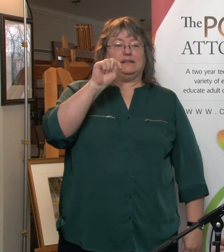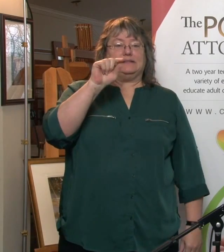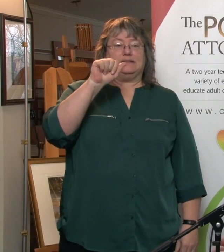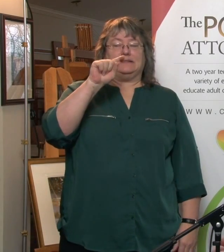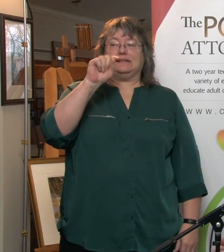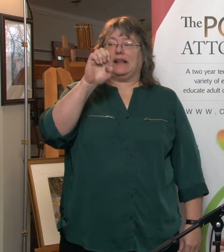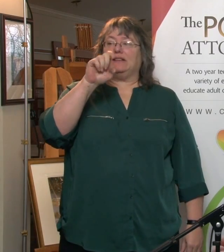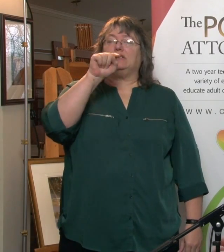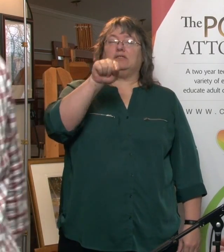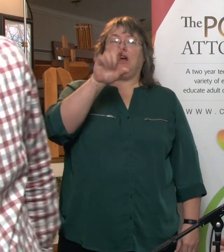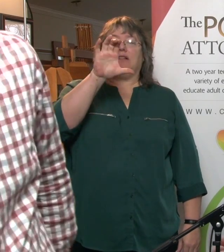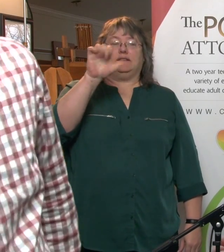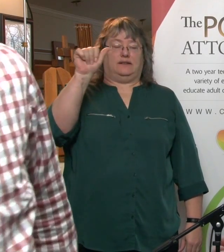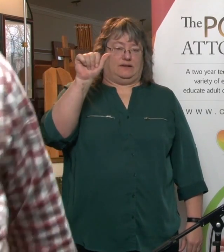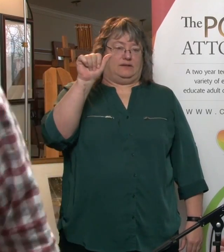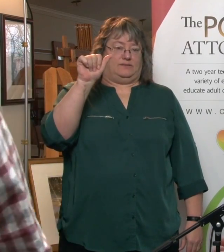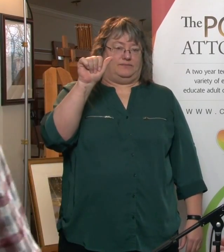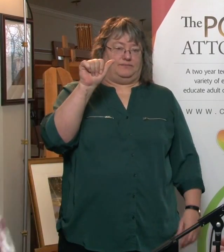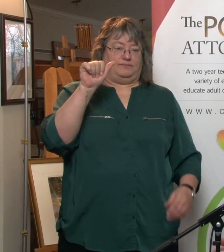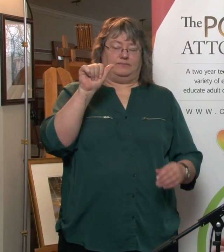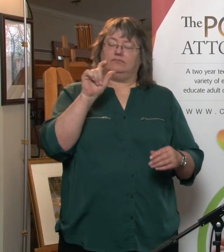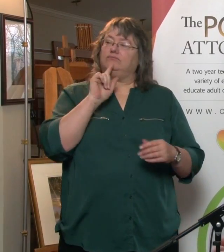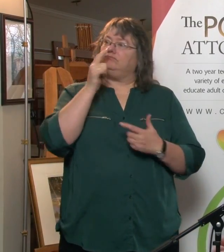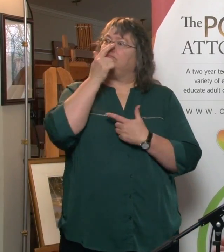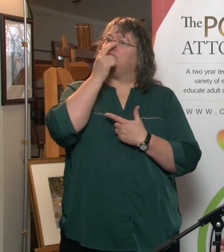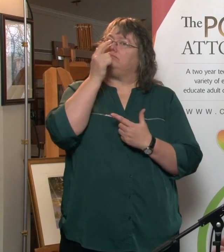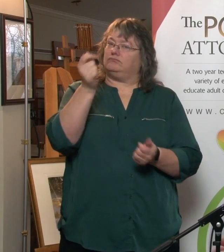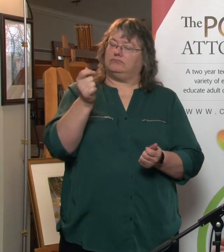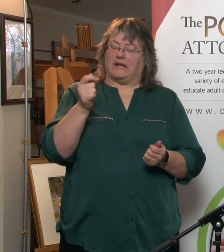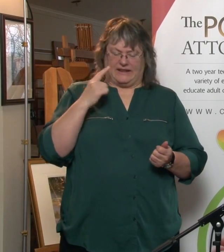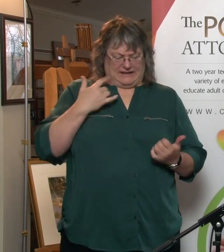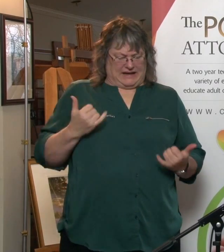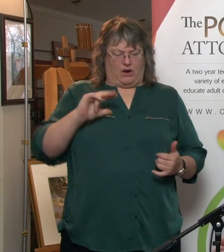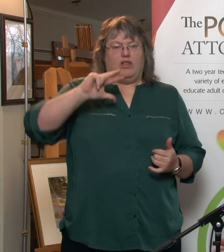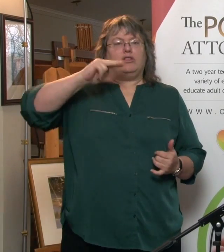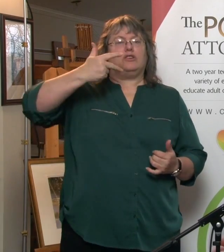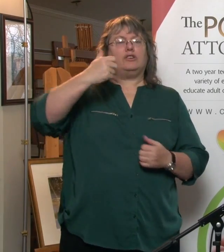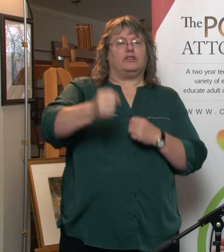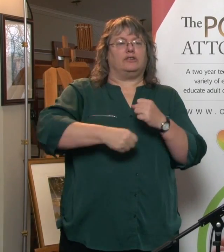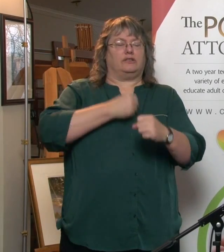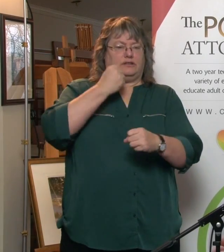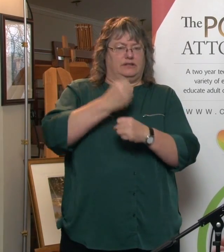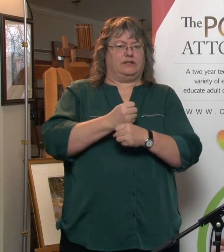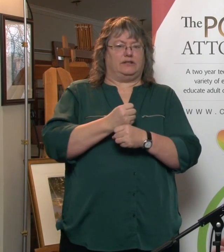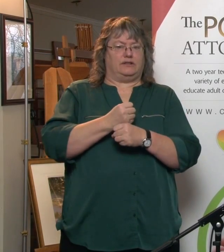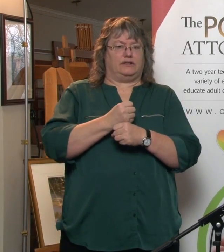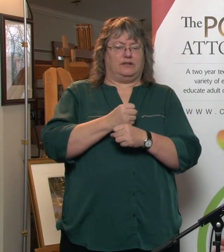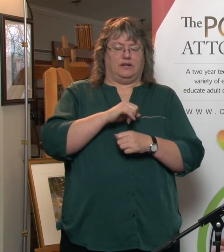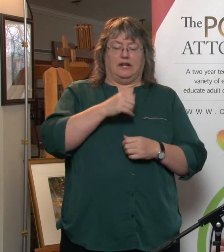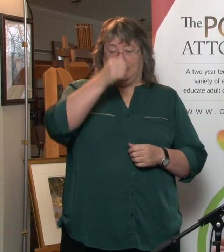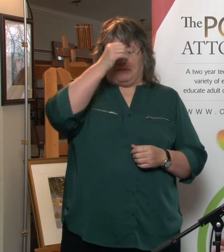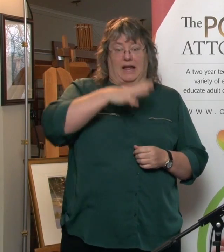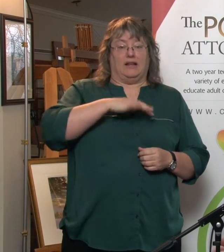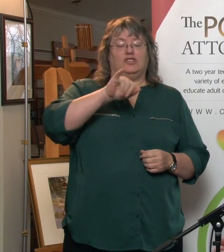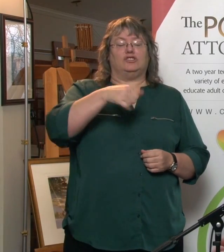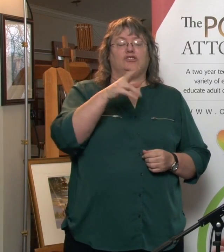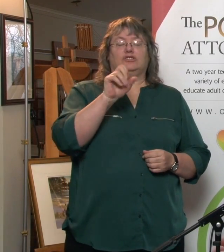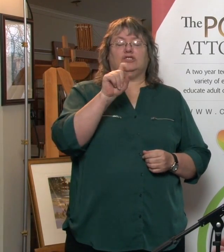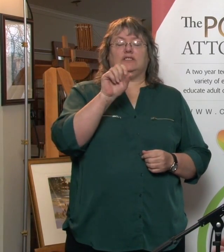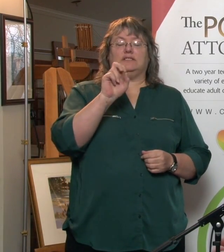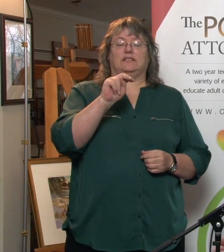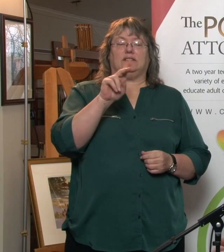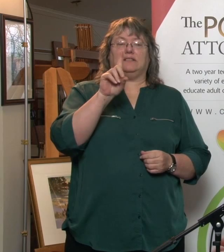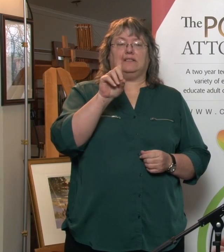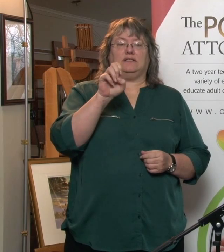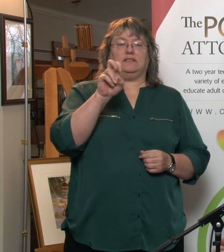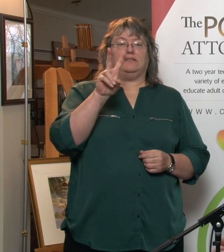and it's very interesting. It was set up, I think we're in our third year, and it was Justin DeVries, who runs one of the largest